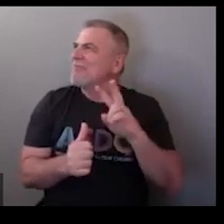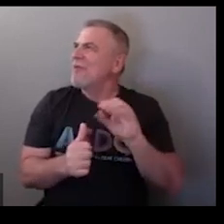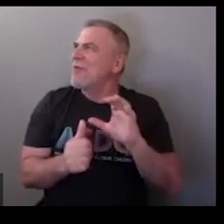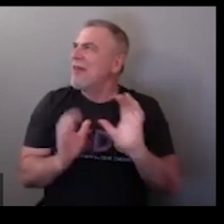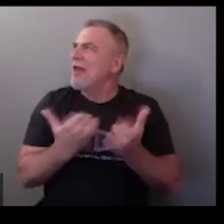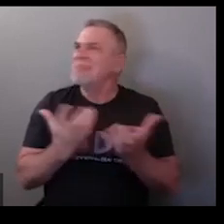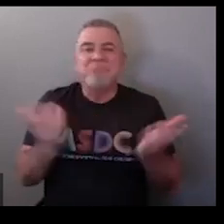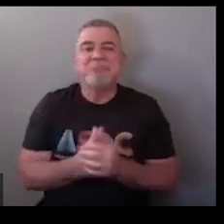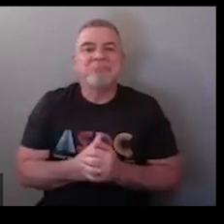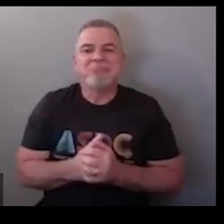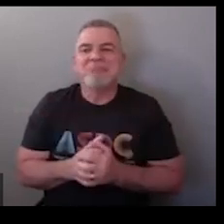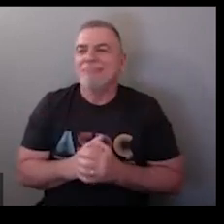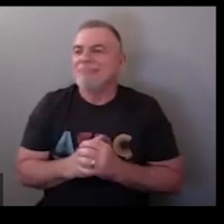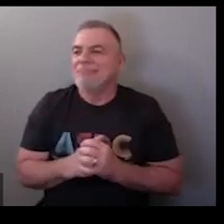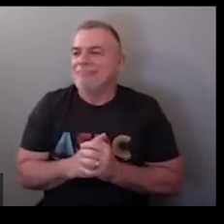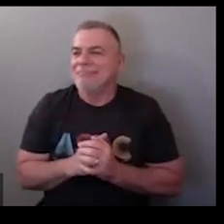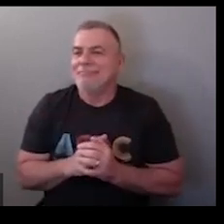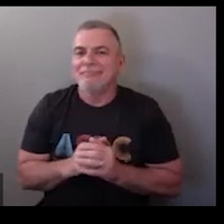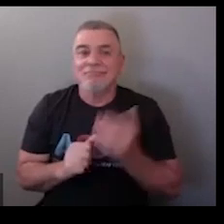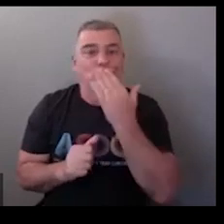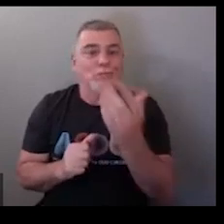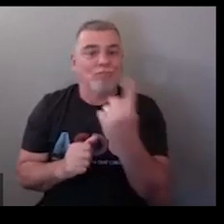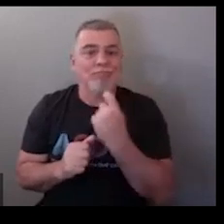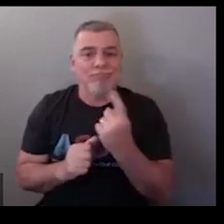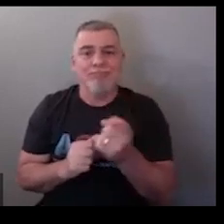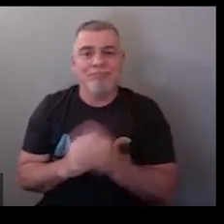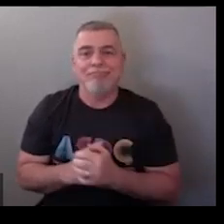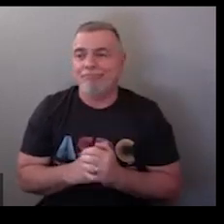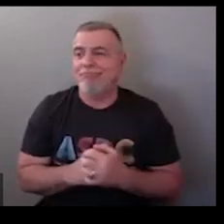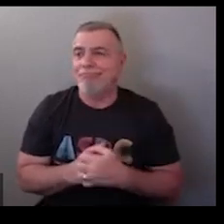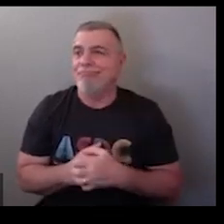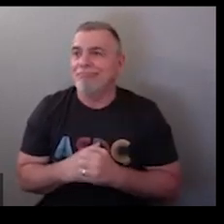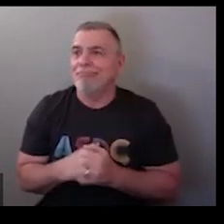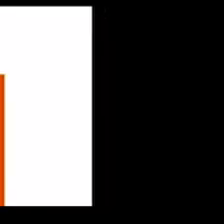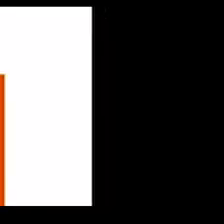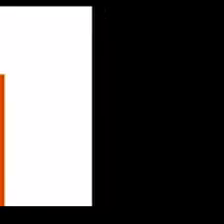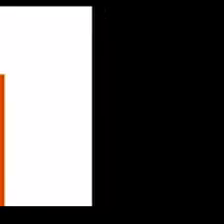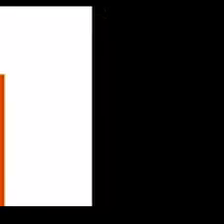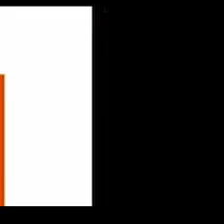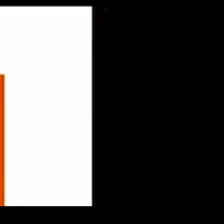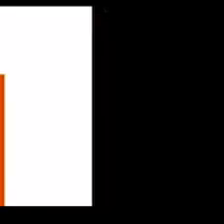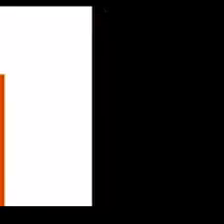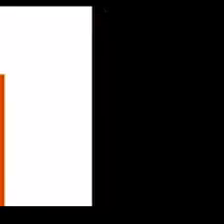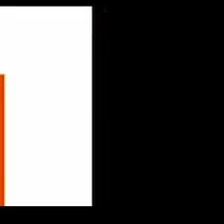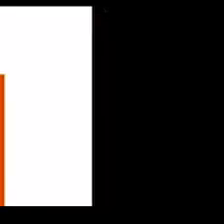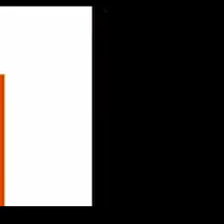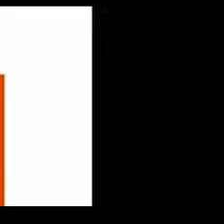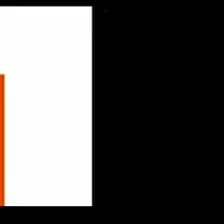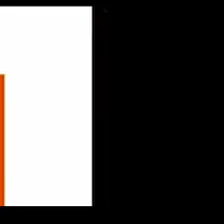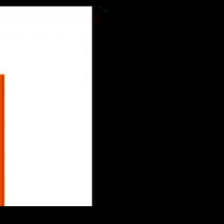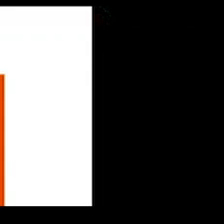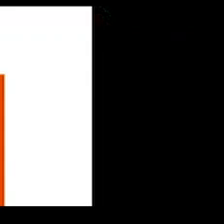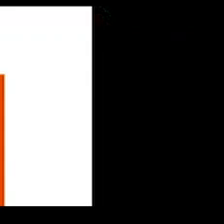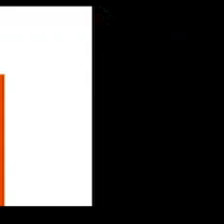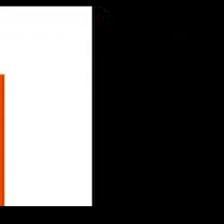trying to remember what else we took what other voc voc voc classes we took but good question and back to the sign for concert